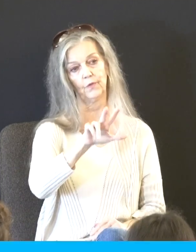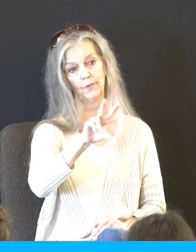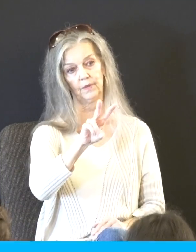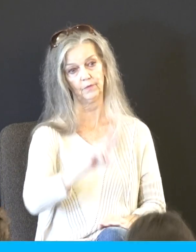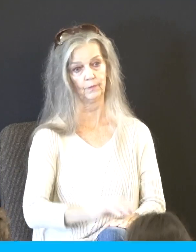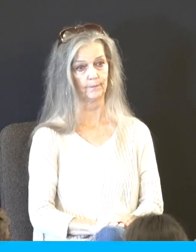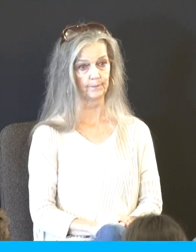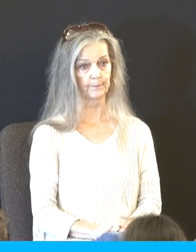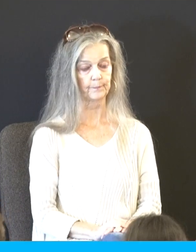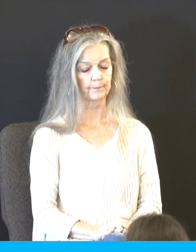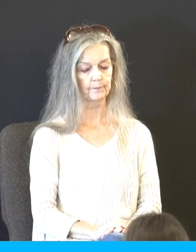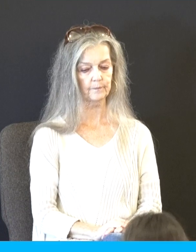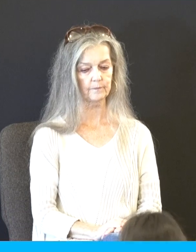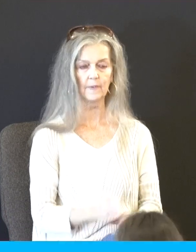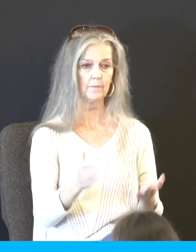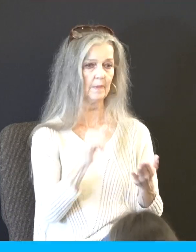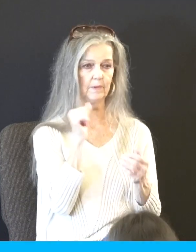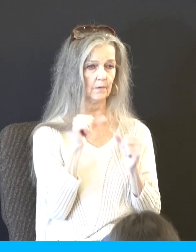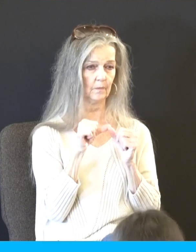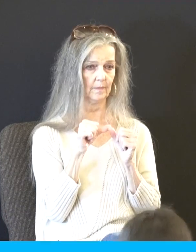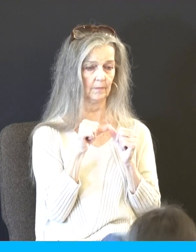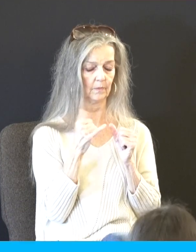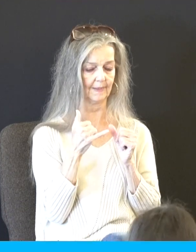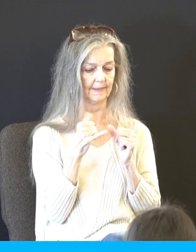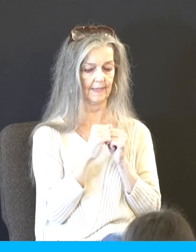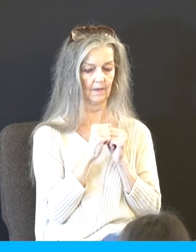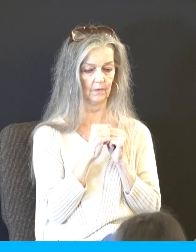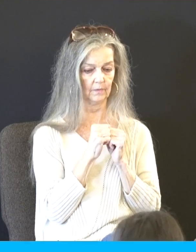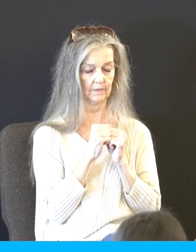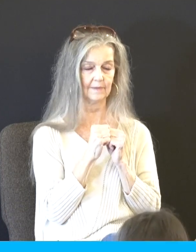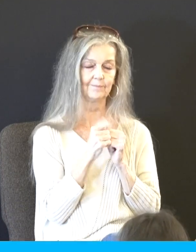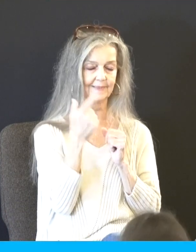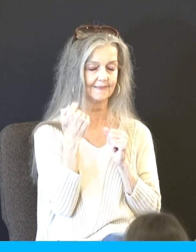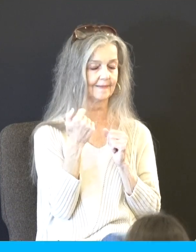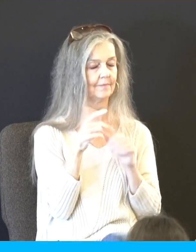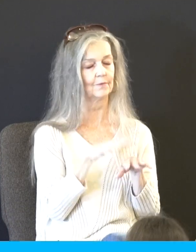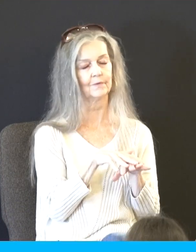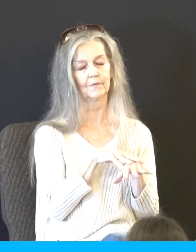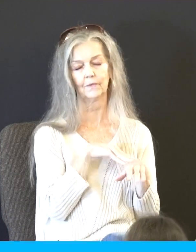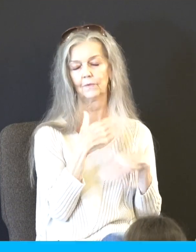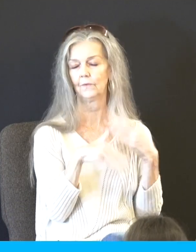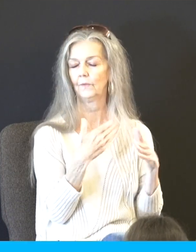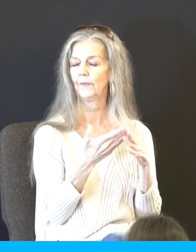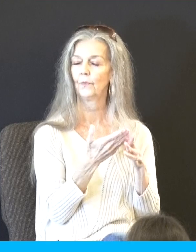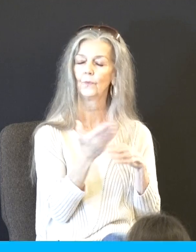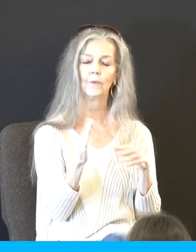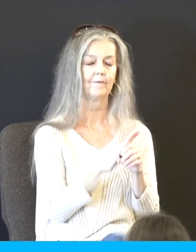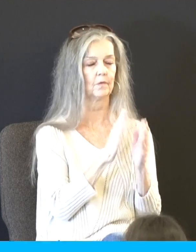You may not remember at this point, because I know it takes eons for me to get through a book, and we'll try to speed up and all that, but back in chapter 24,